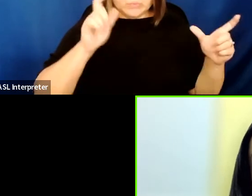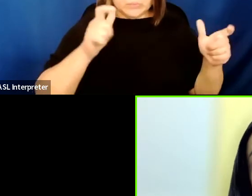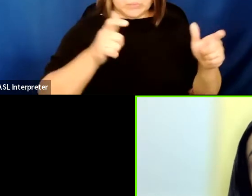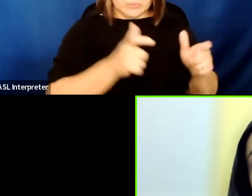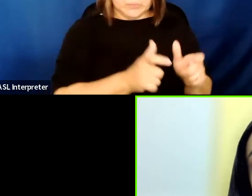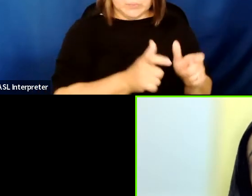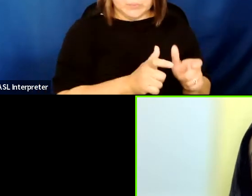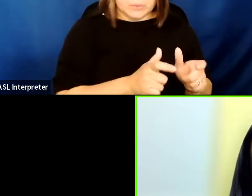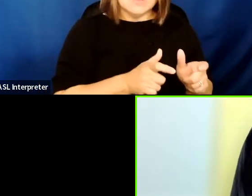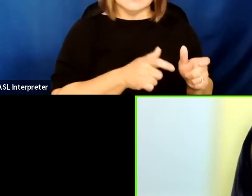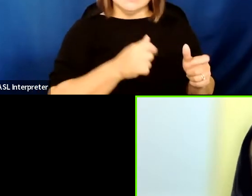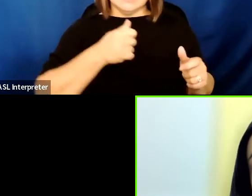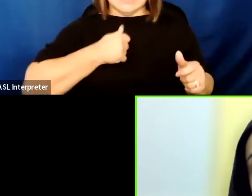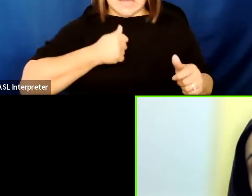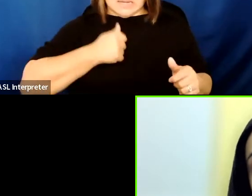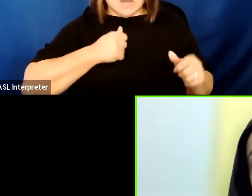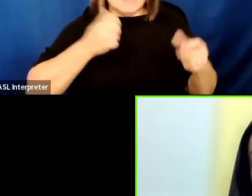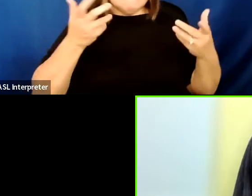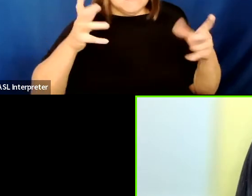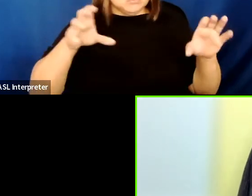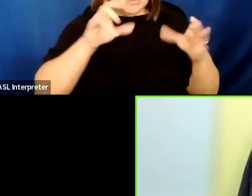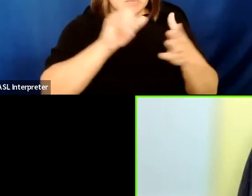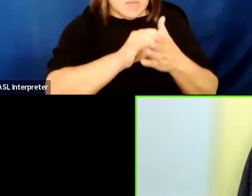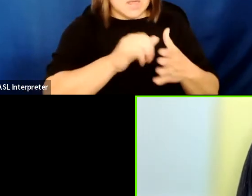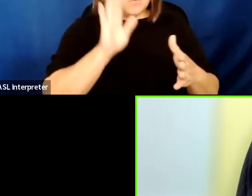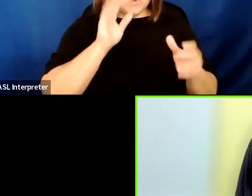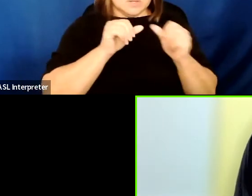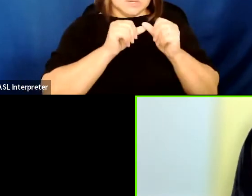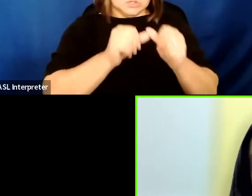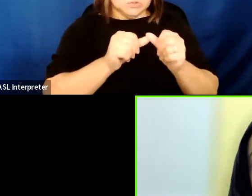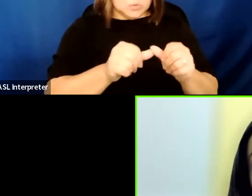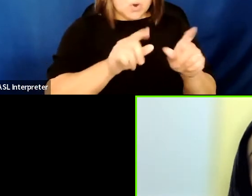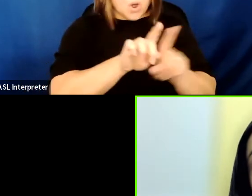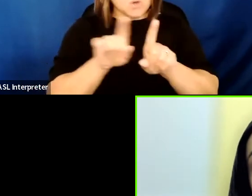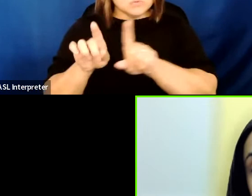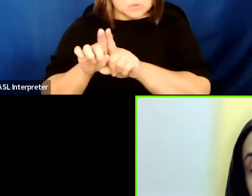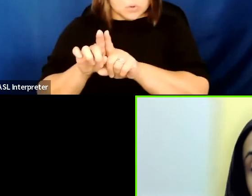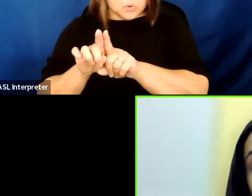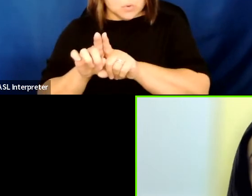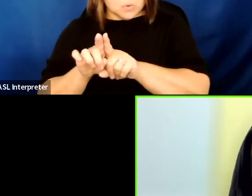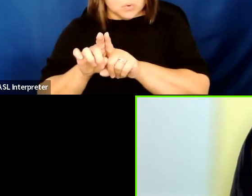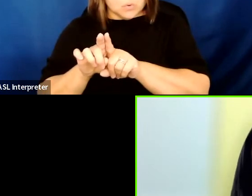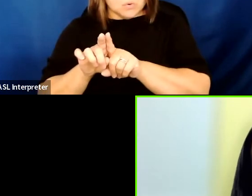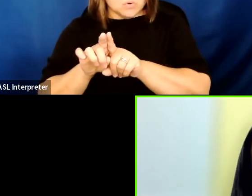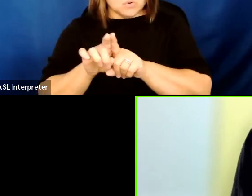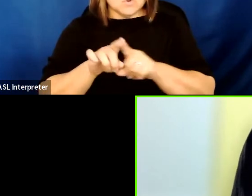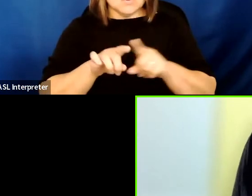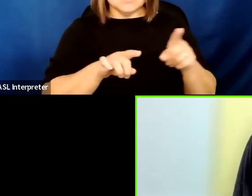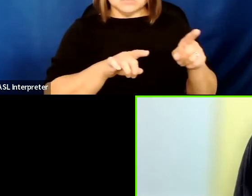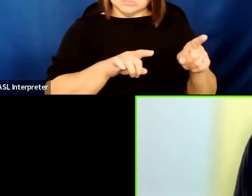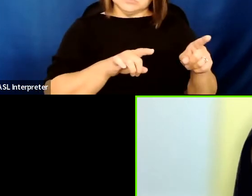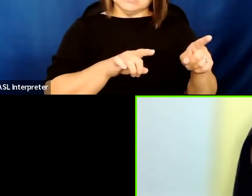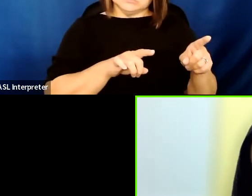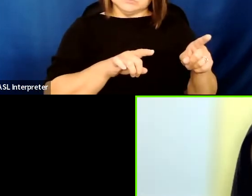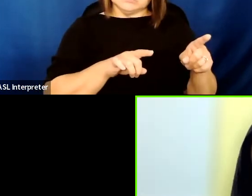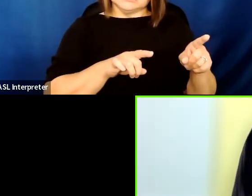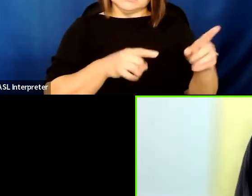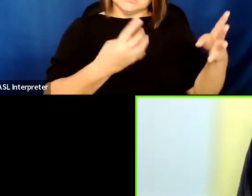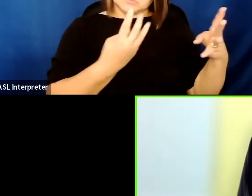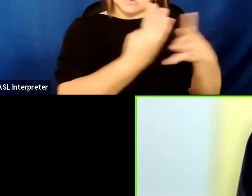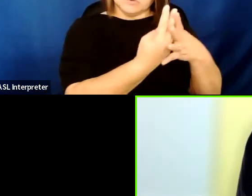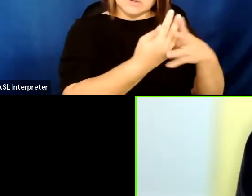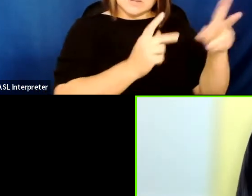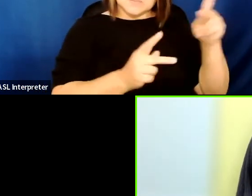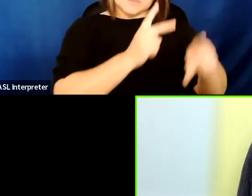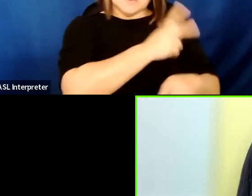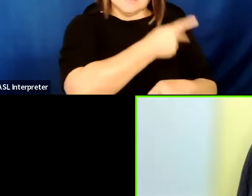and something that can continue. I would also note that the practice of incarcerating people in provincial jails